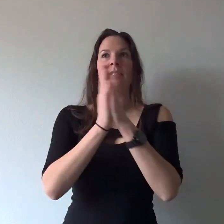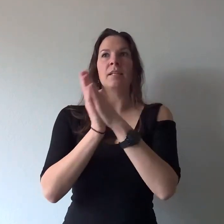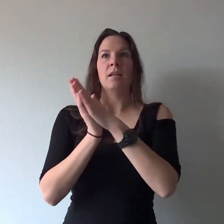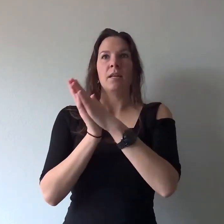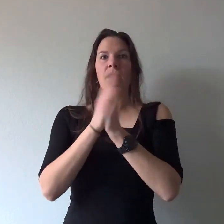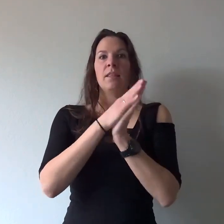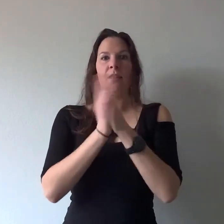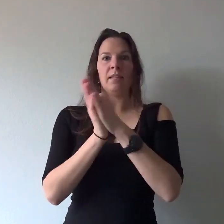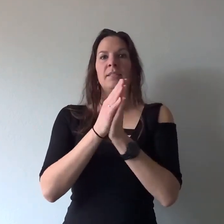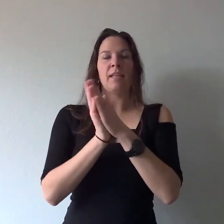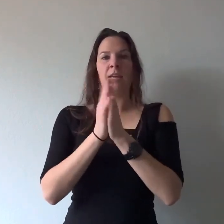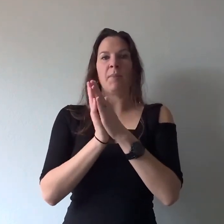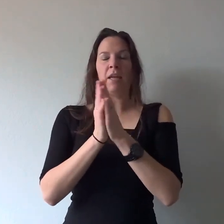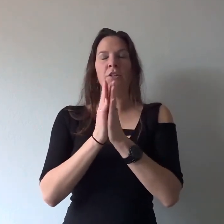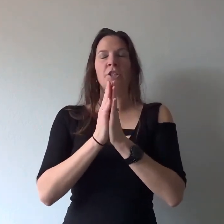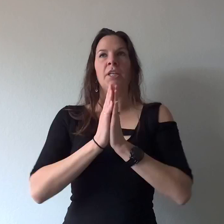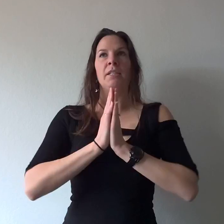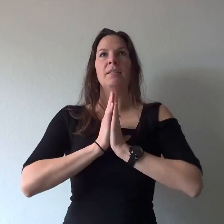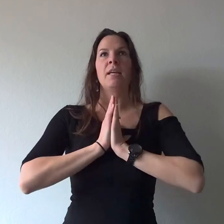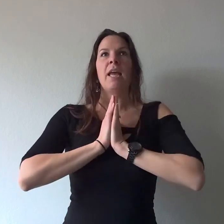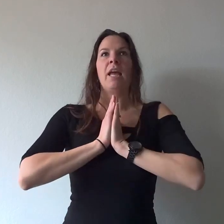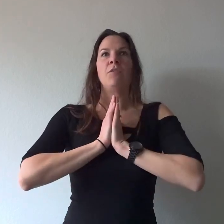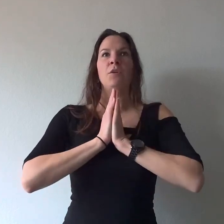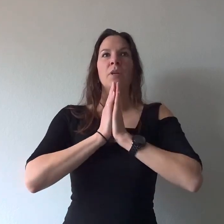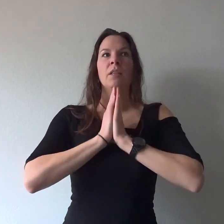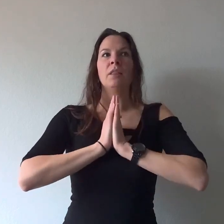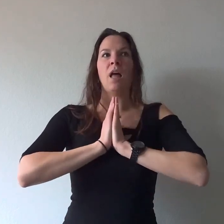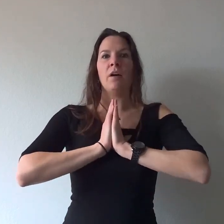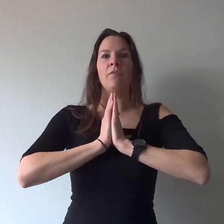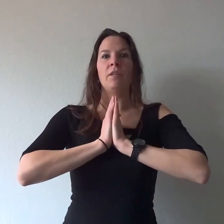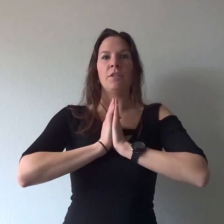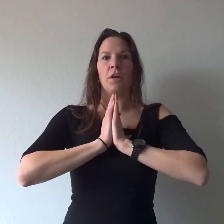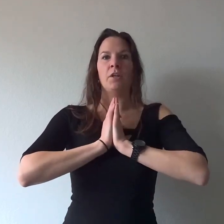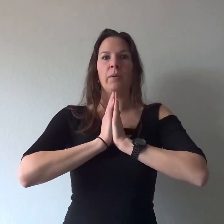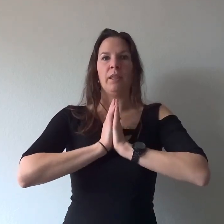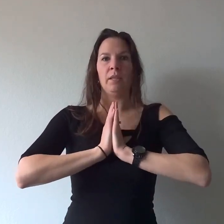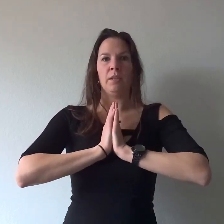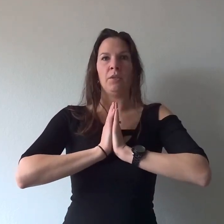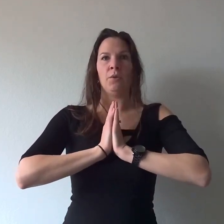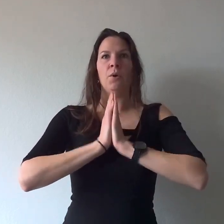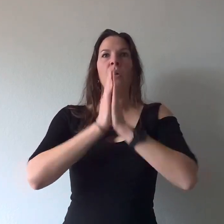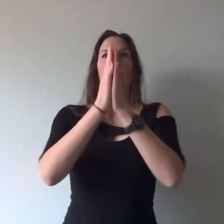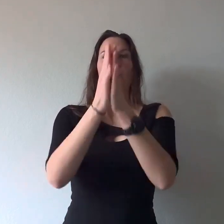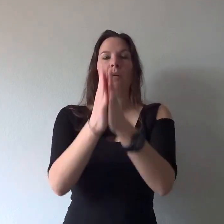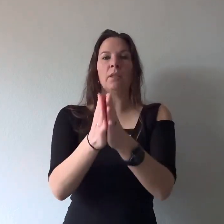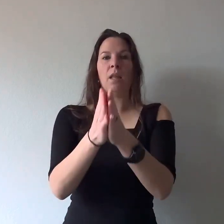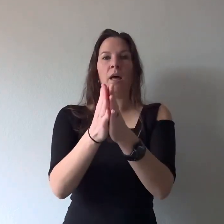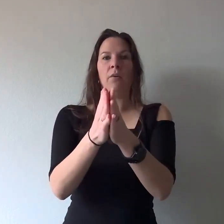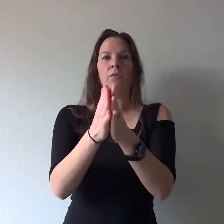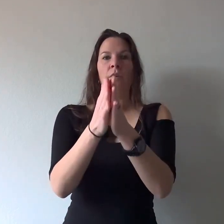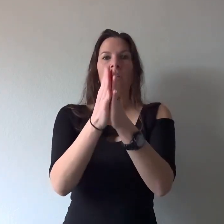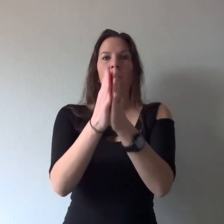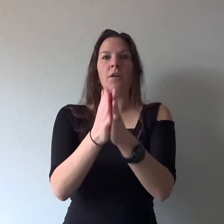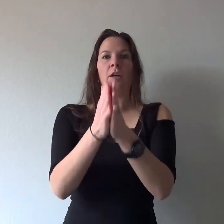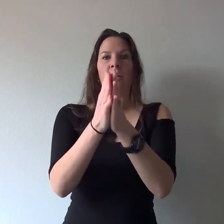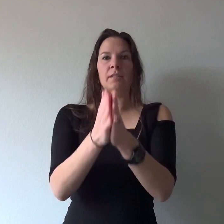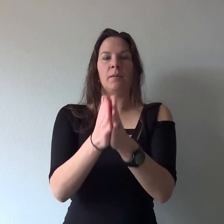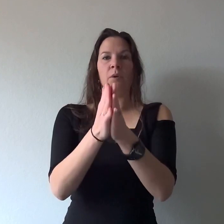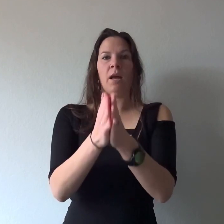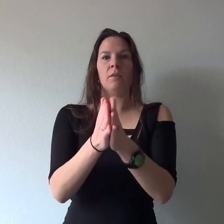these same energies if you can love the dark within you you can love the dark in someone else